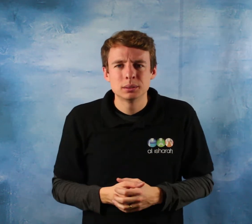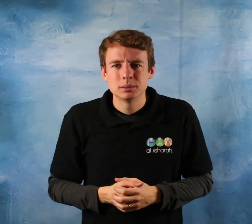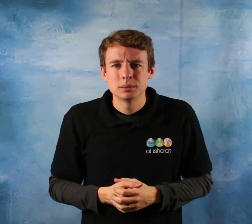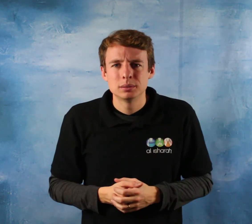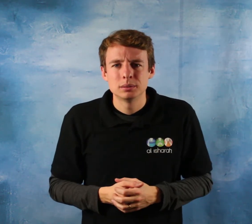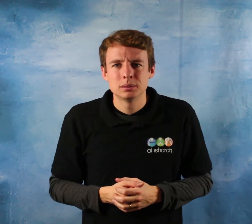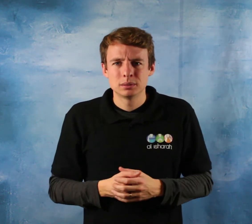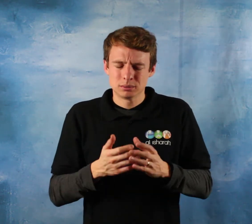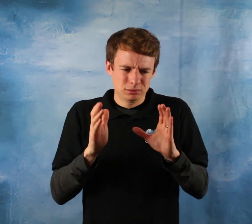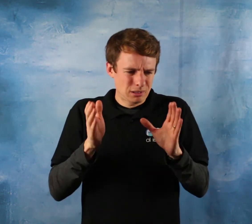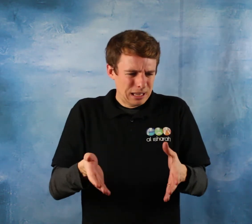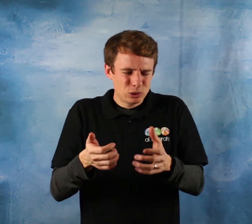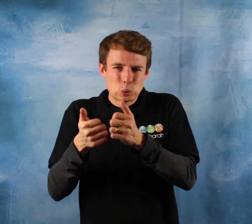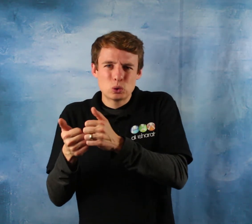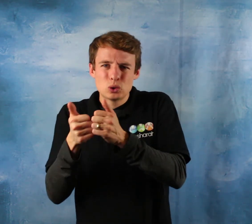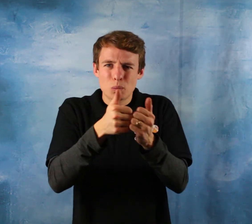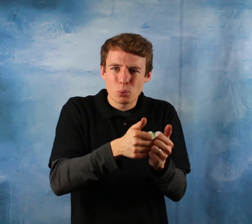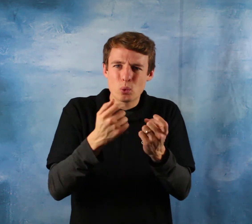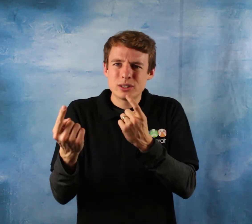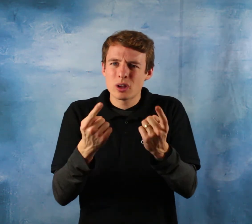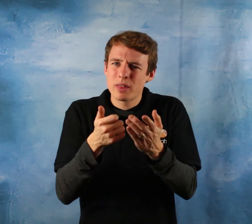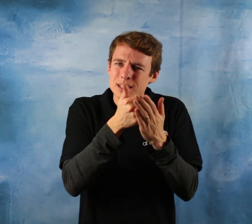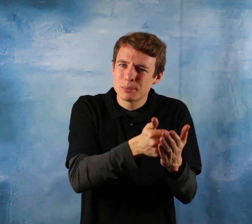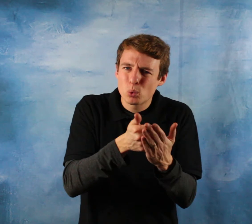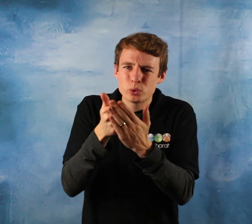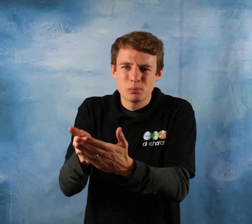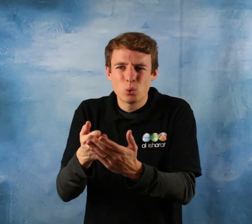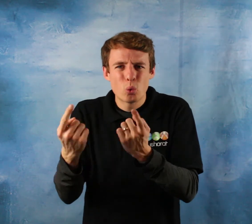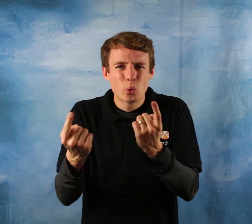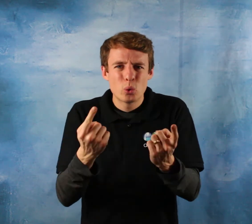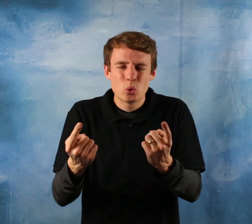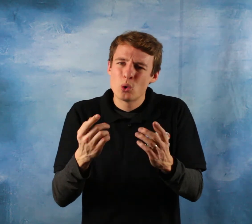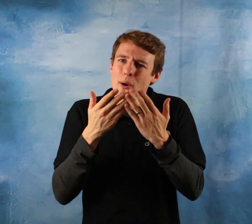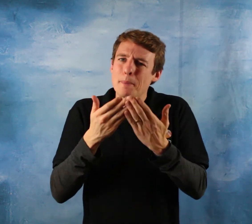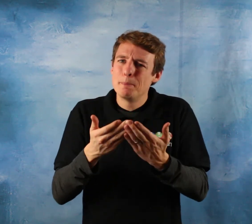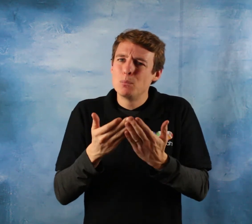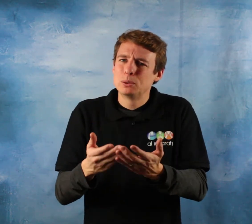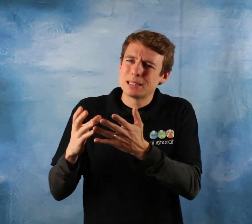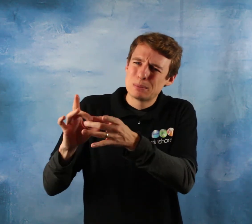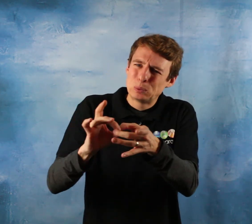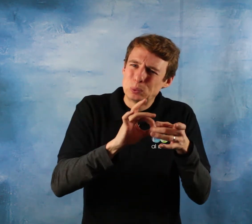must support one another and here are the conditions of the believing men and believing women